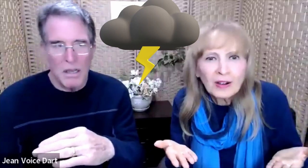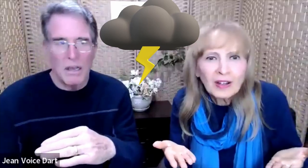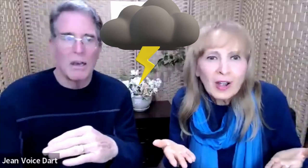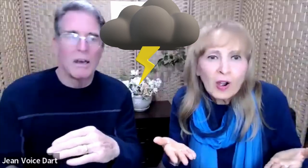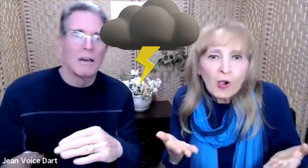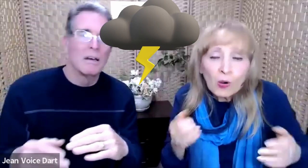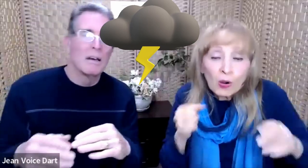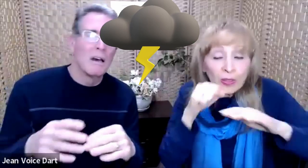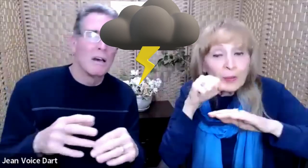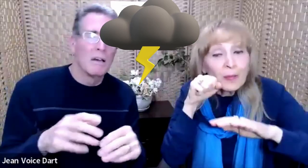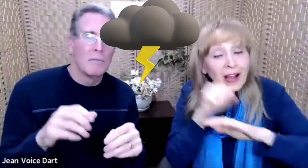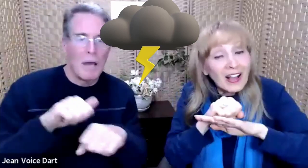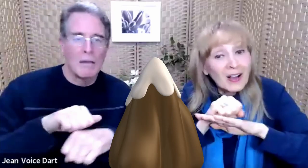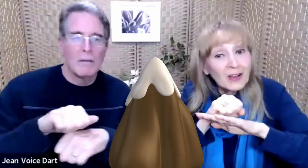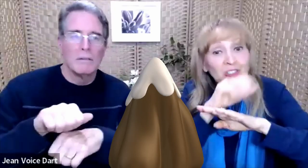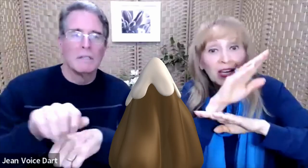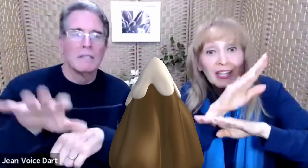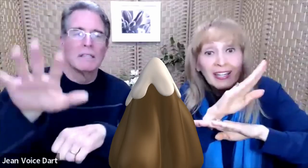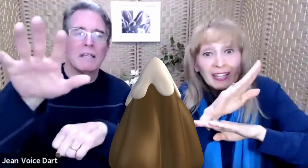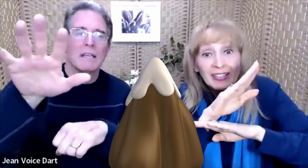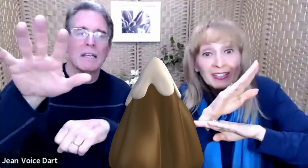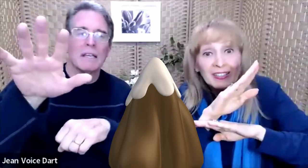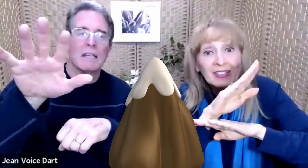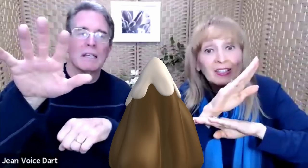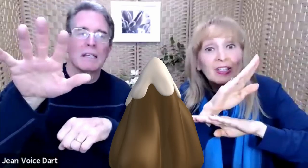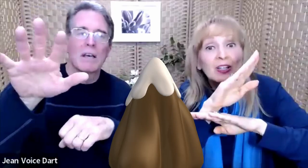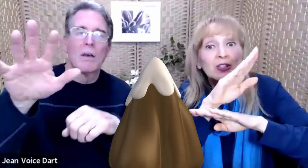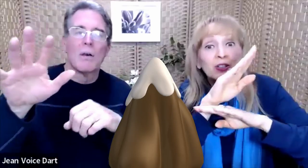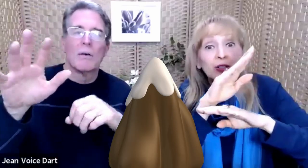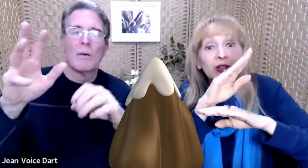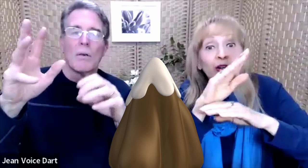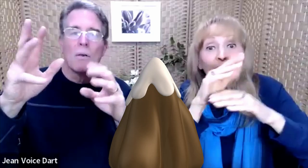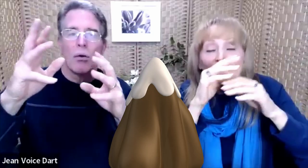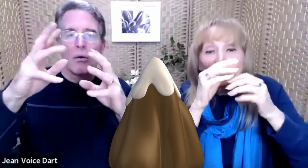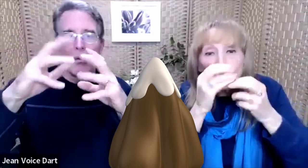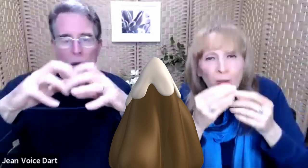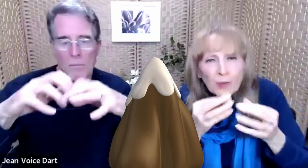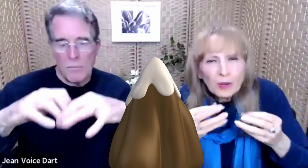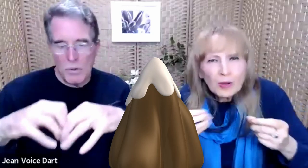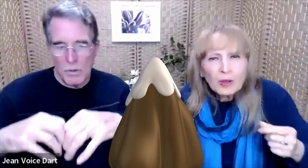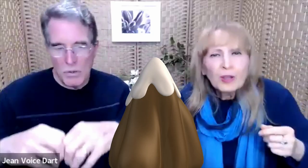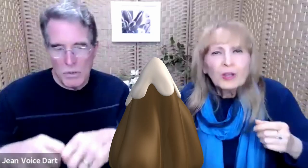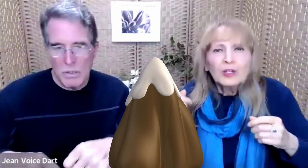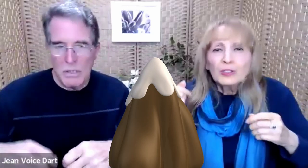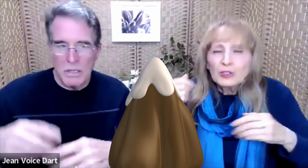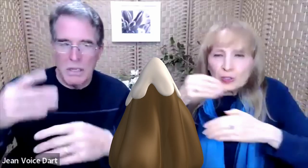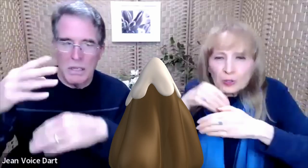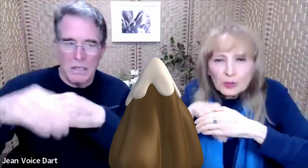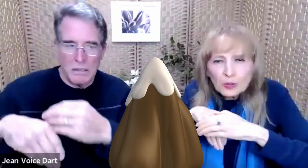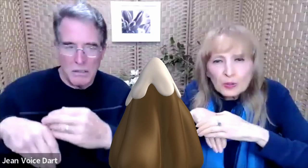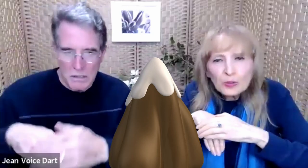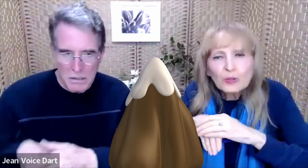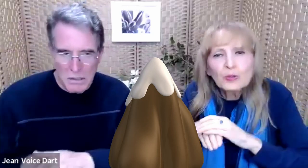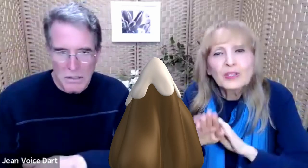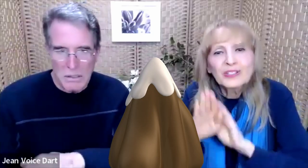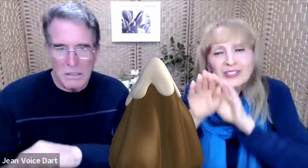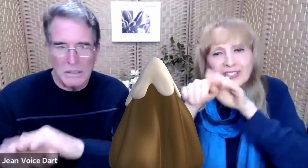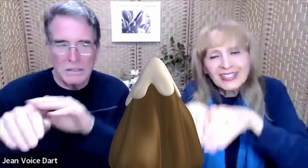Or the mountain should crumble to the sea.